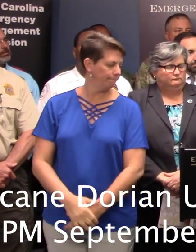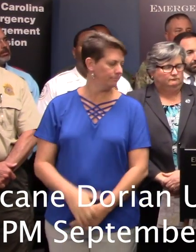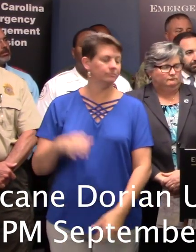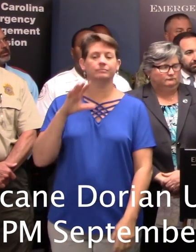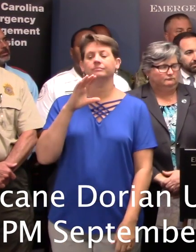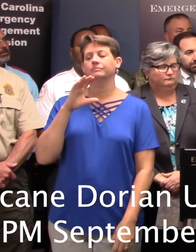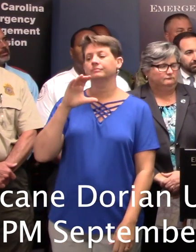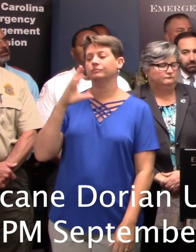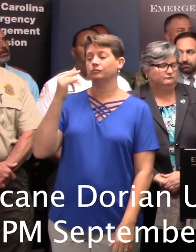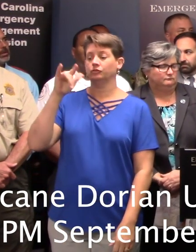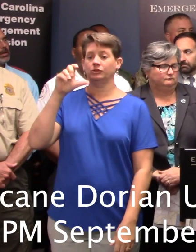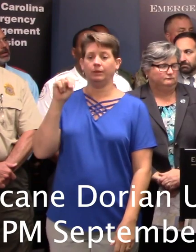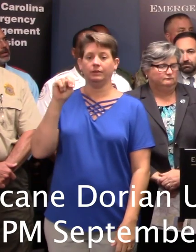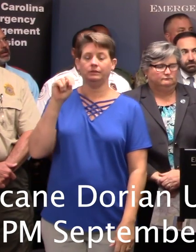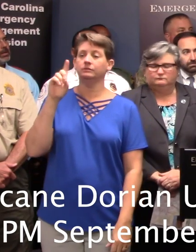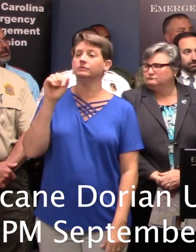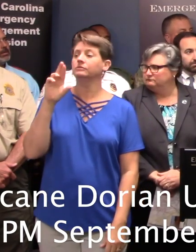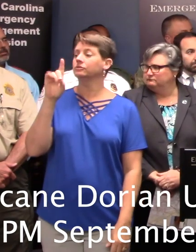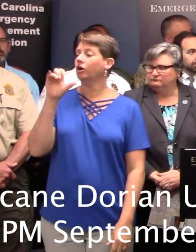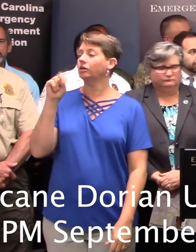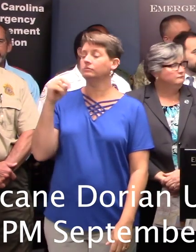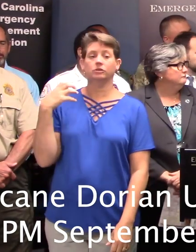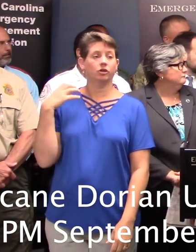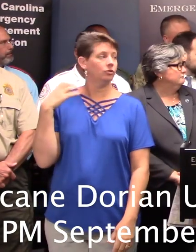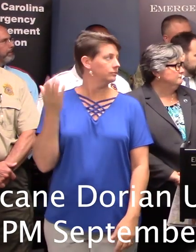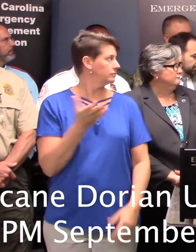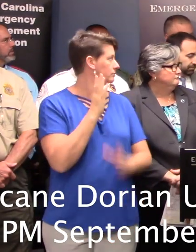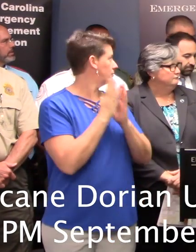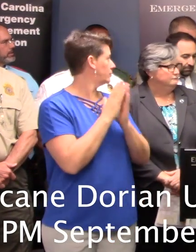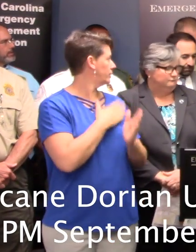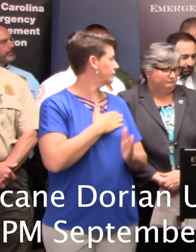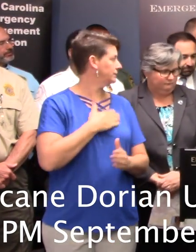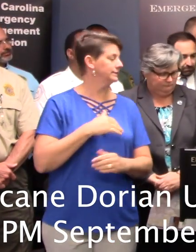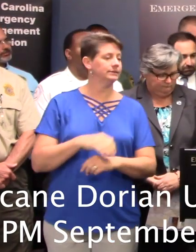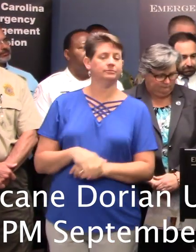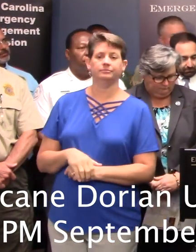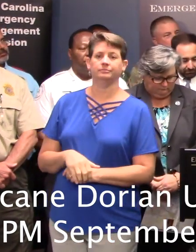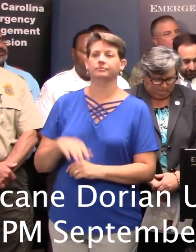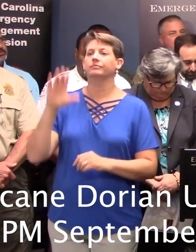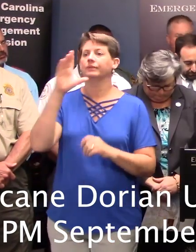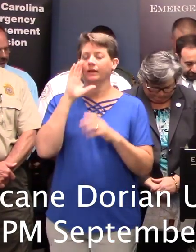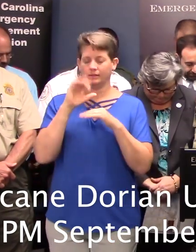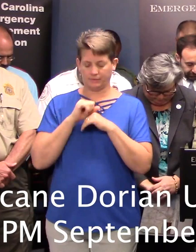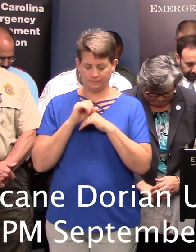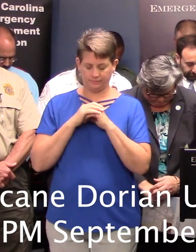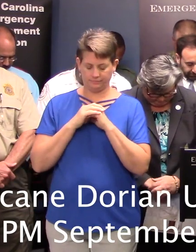Norris Darden, Colonel. Let's pray for you, sir. Mr. Bow,